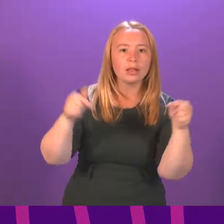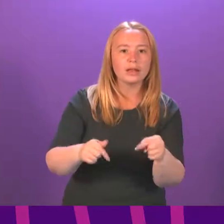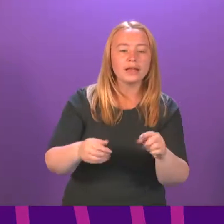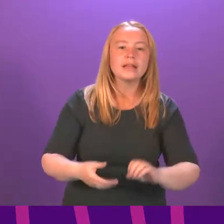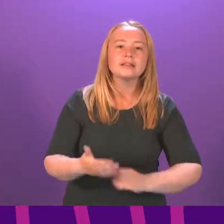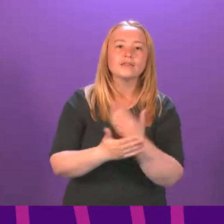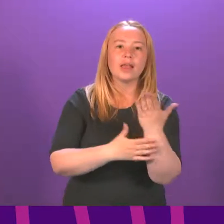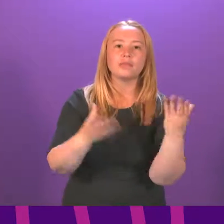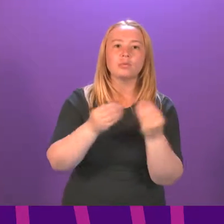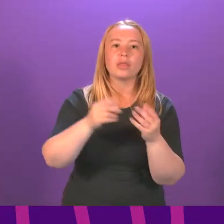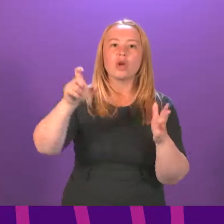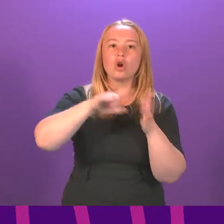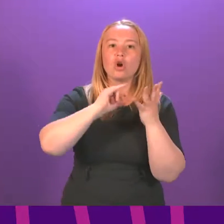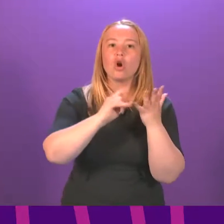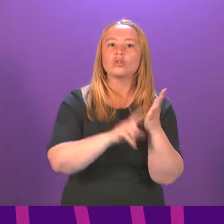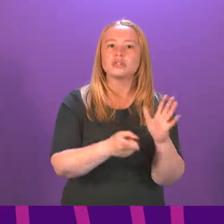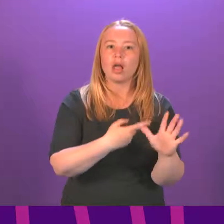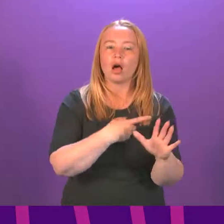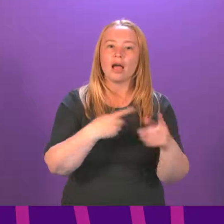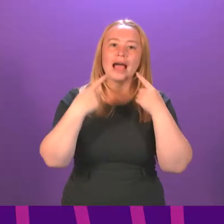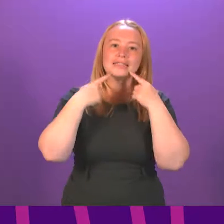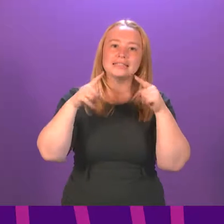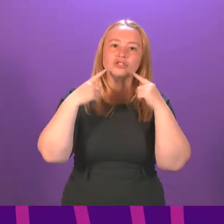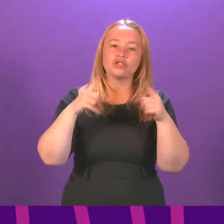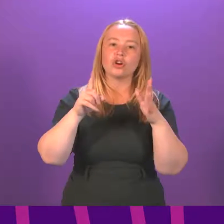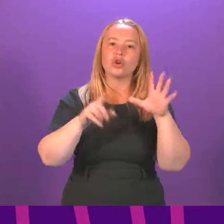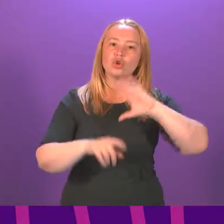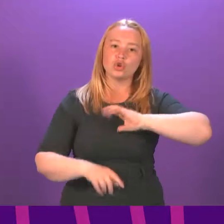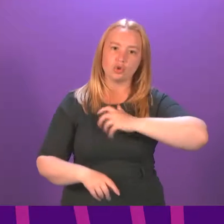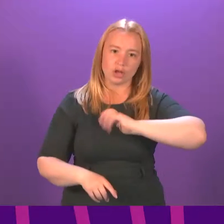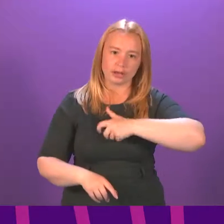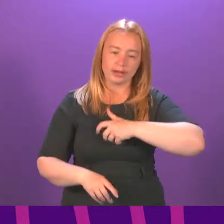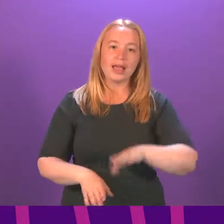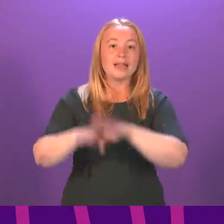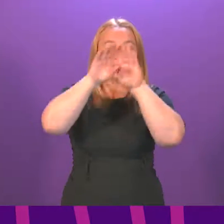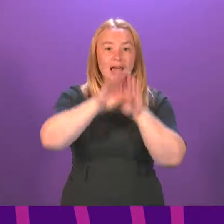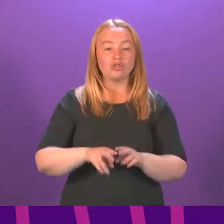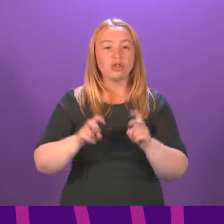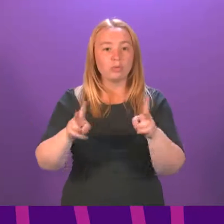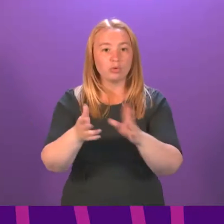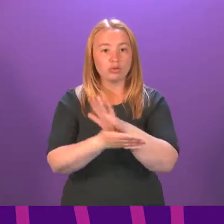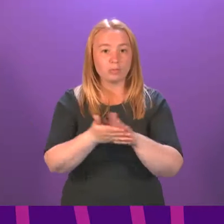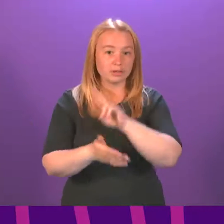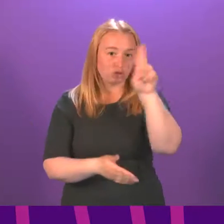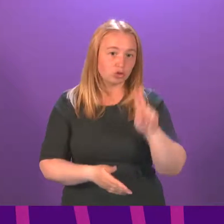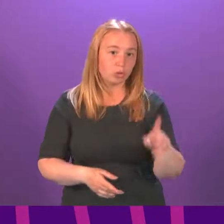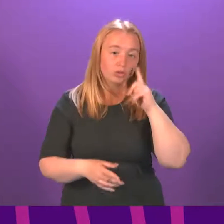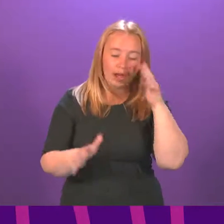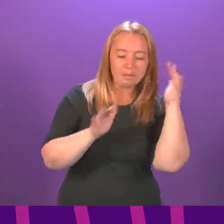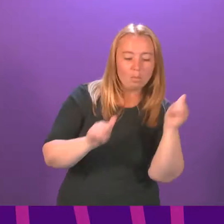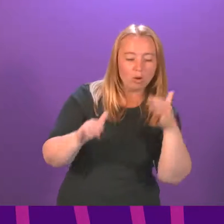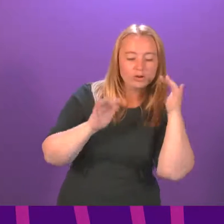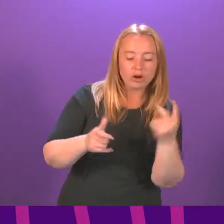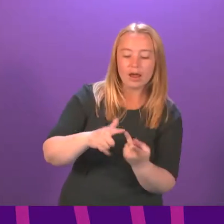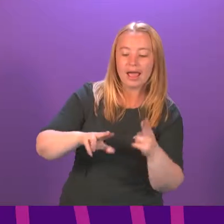in partnership with COSLA, local authorities and teaching unions. The national approach enables schools and local authorities to honour all reported